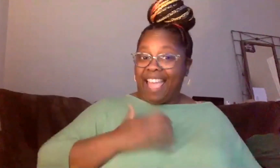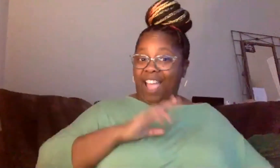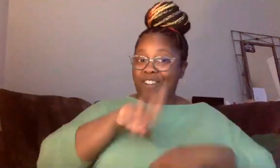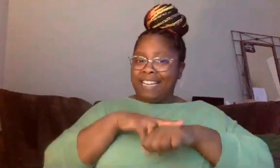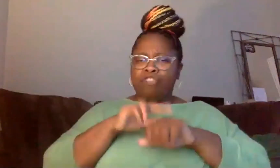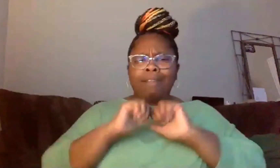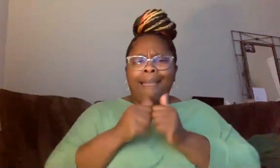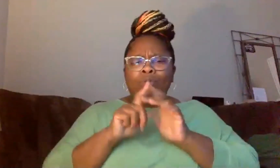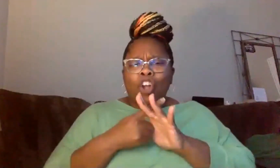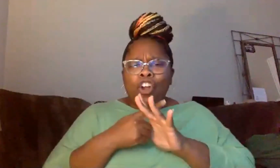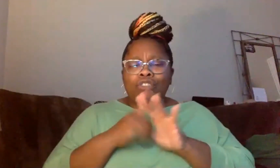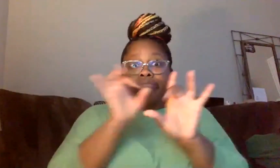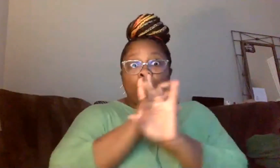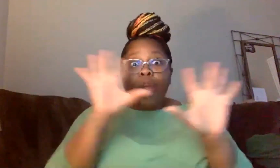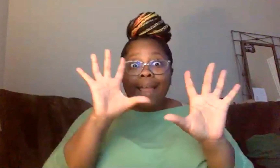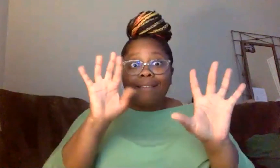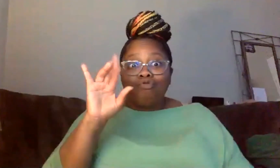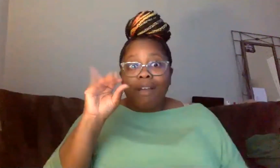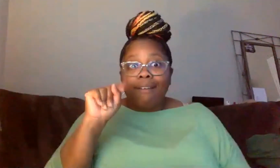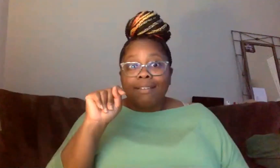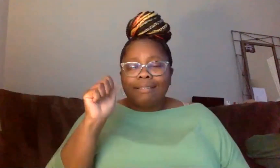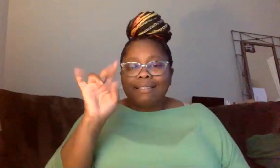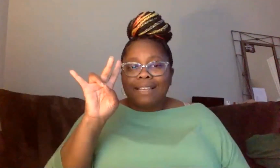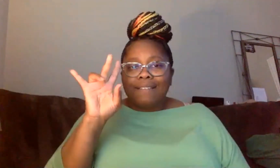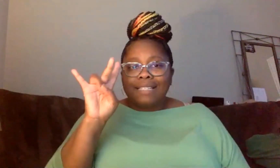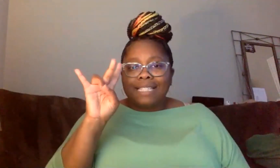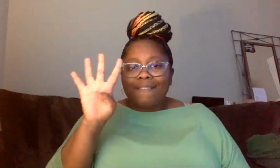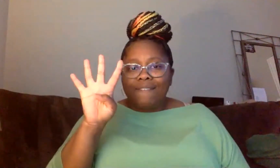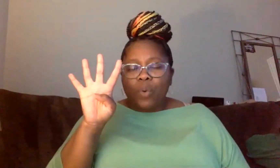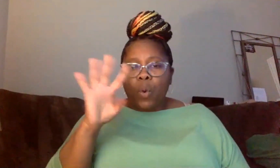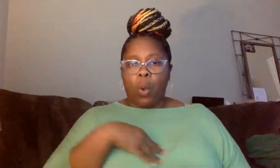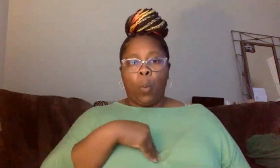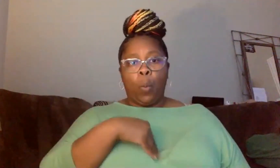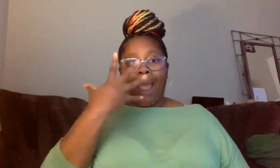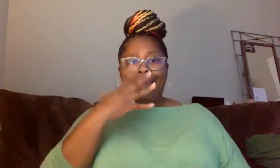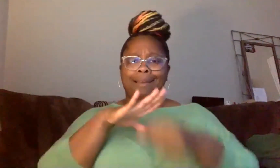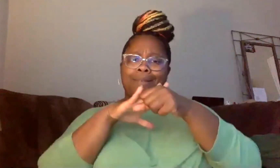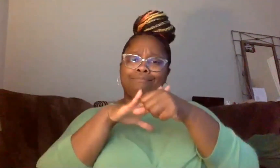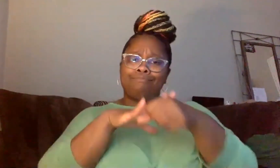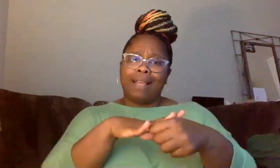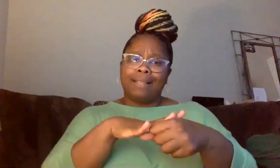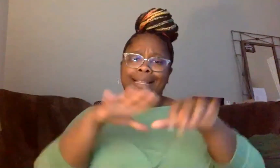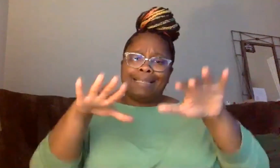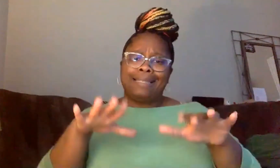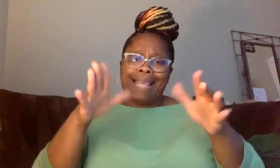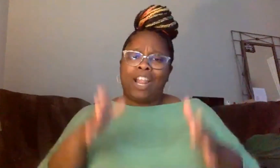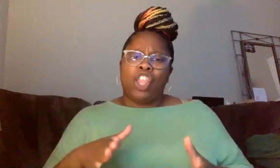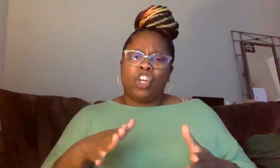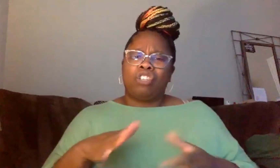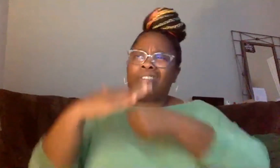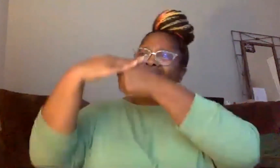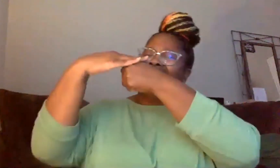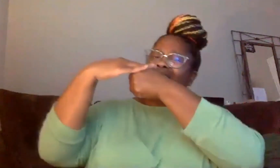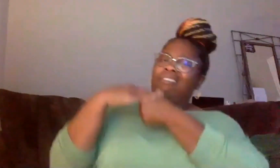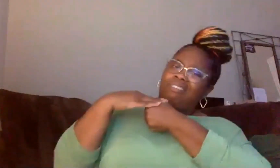In 1774, some white oppressed settlers had enough of their oppression from the King of